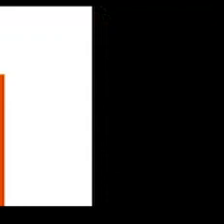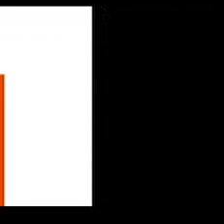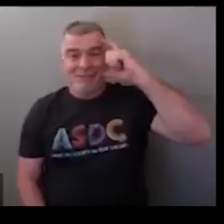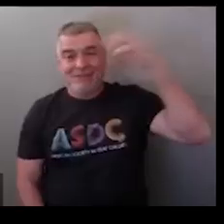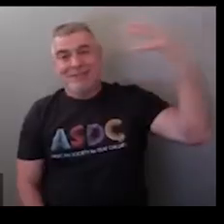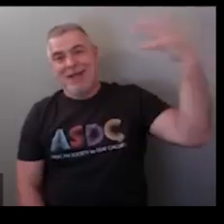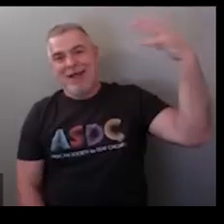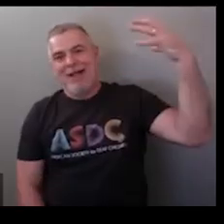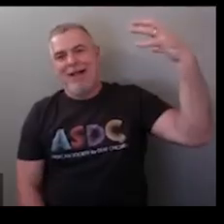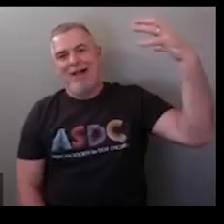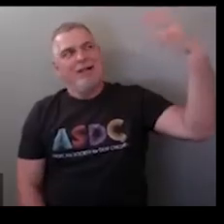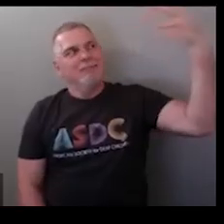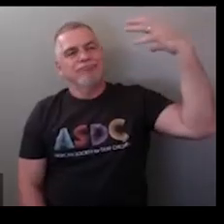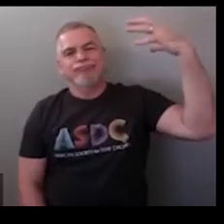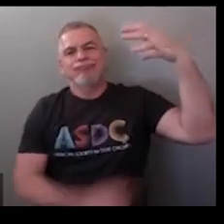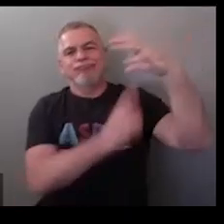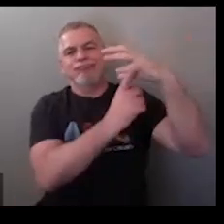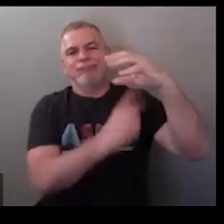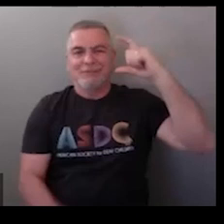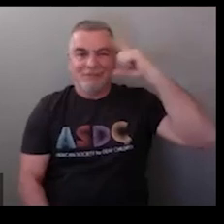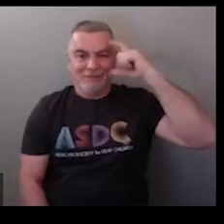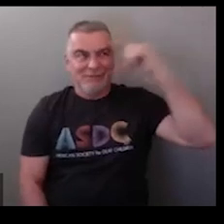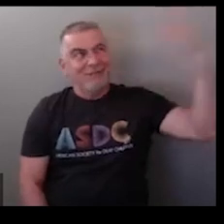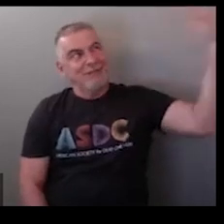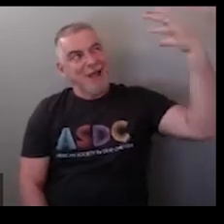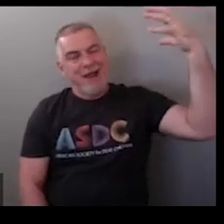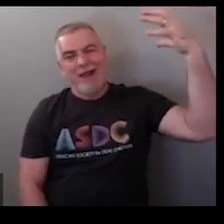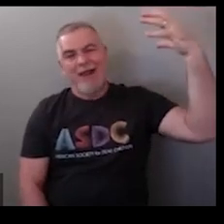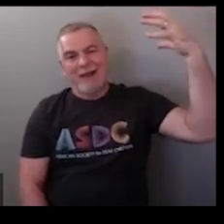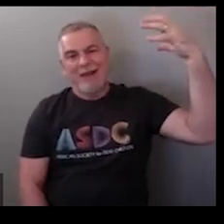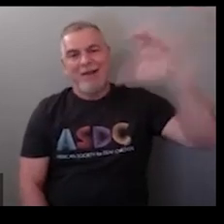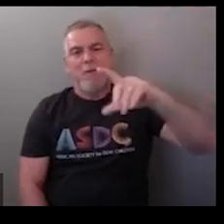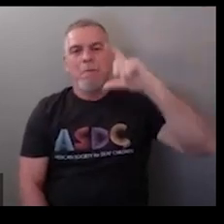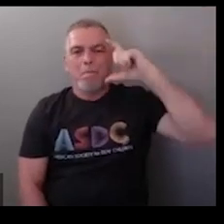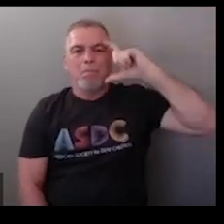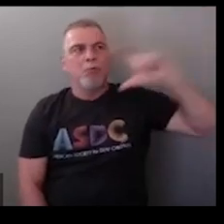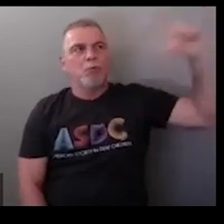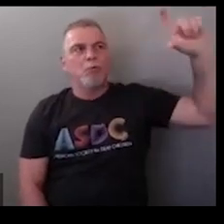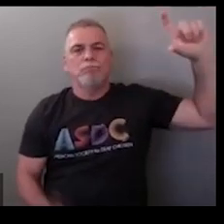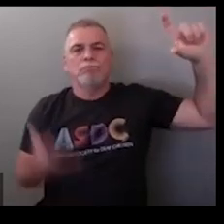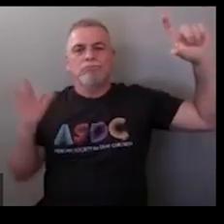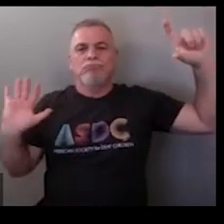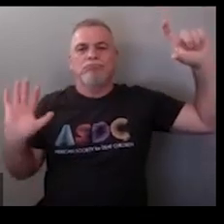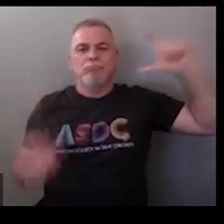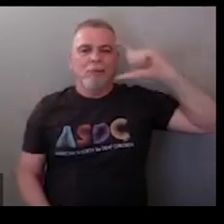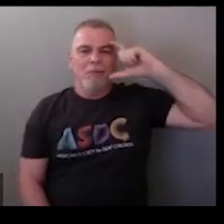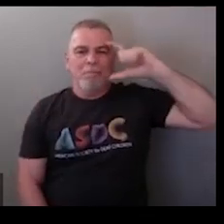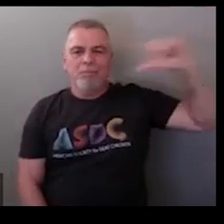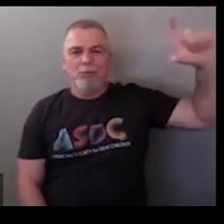sure this is moon and then this is sun so you have moon is like this and sun is like this okay